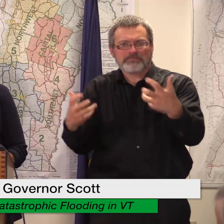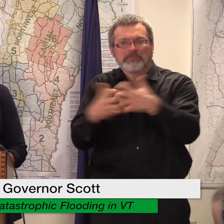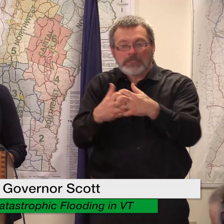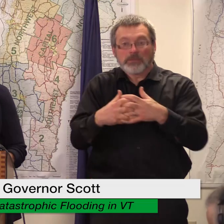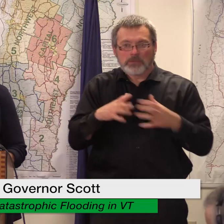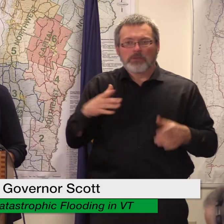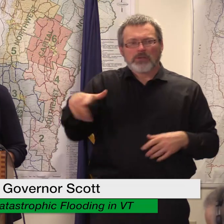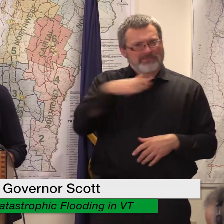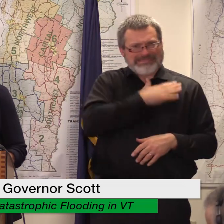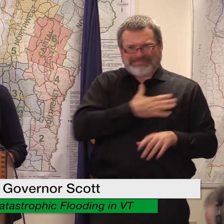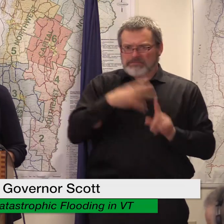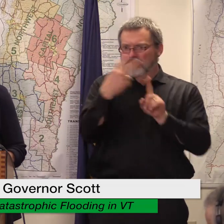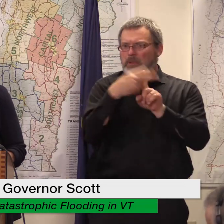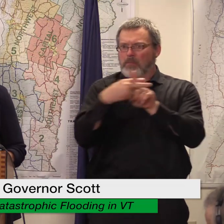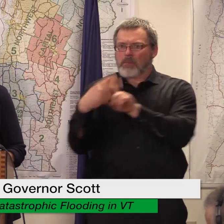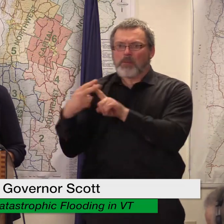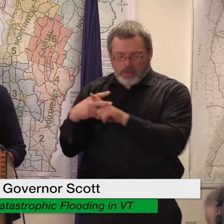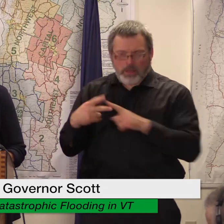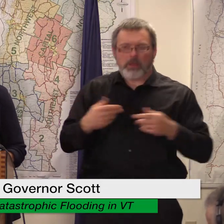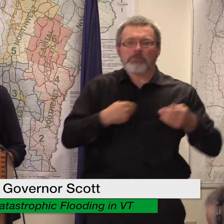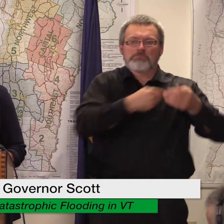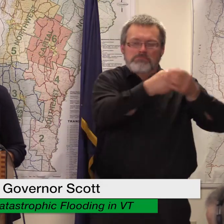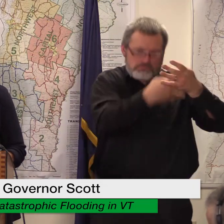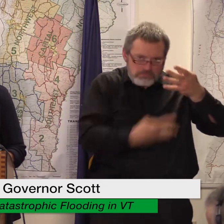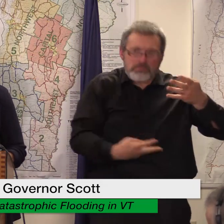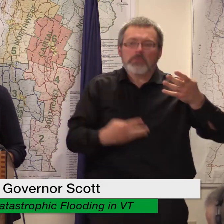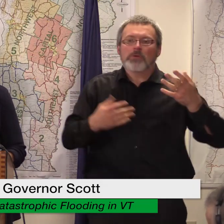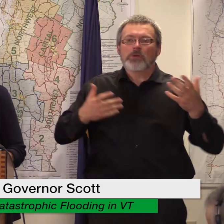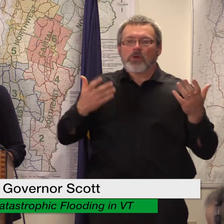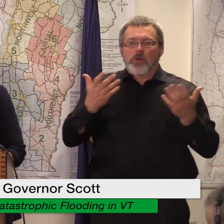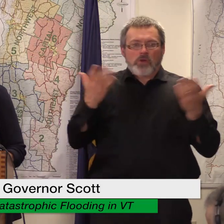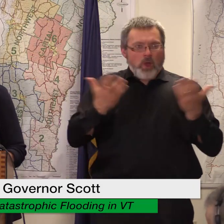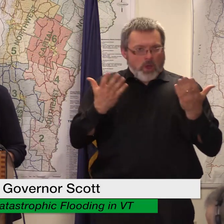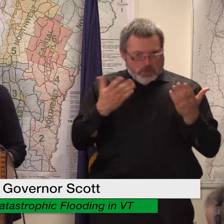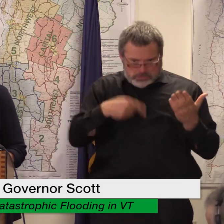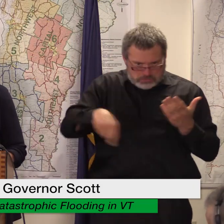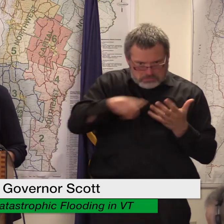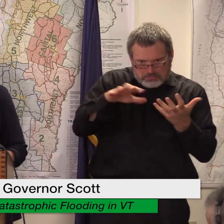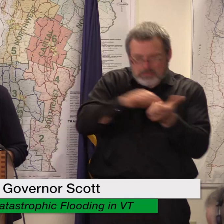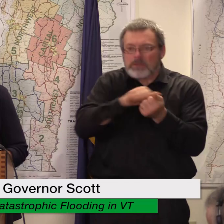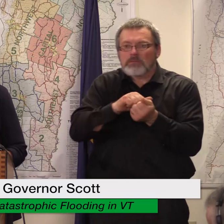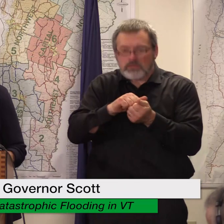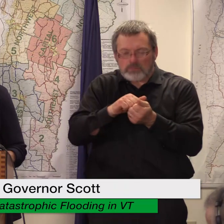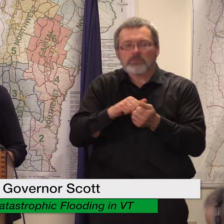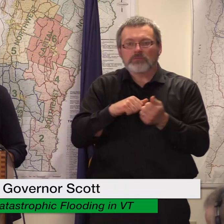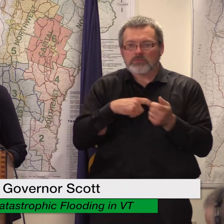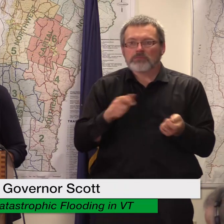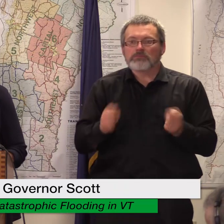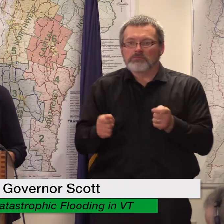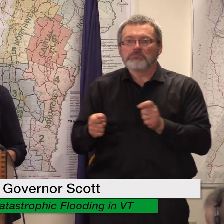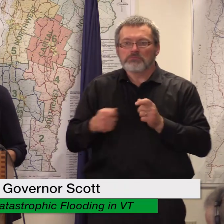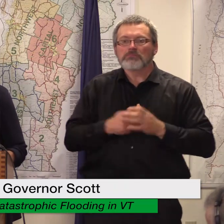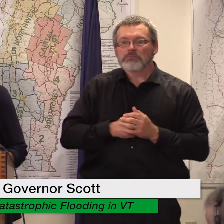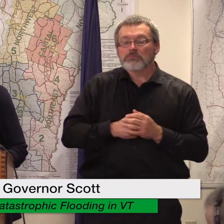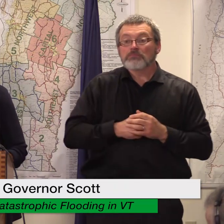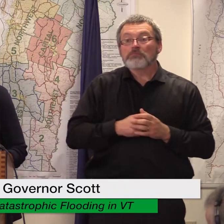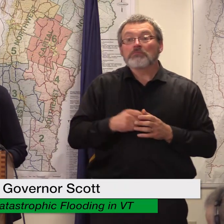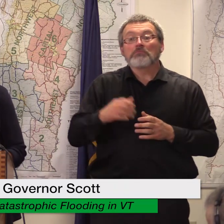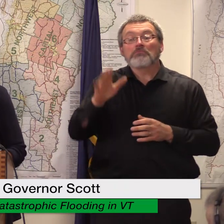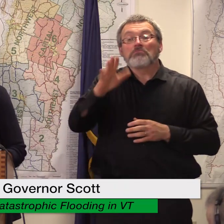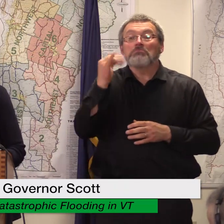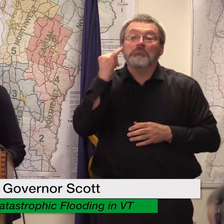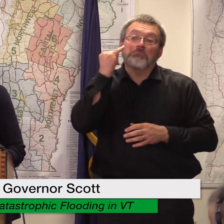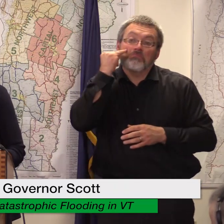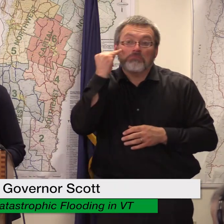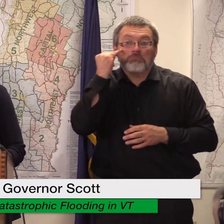their list of documented damages so um let's say they have a hundred thousand dollars